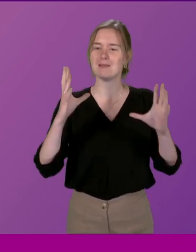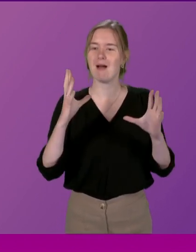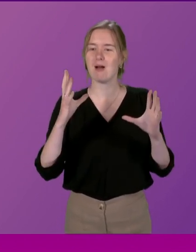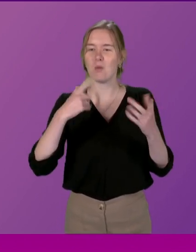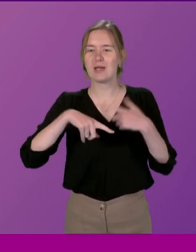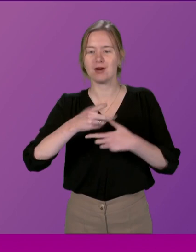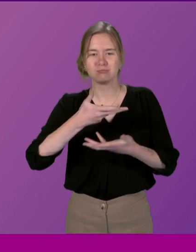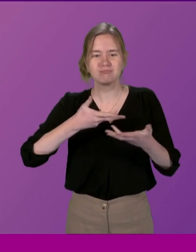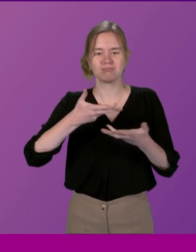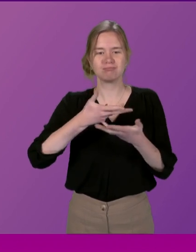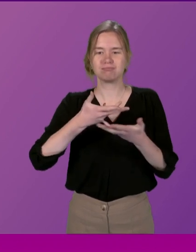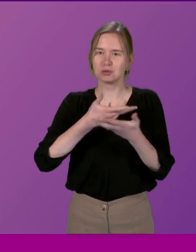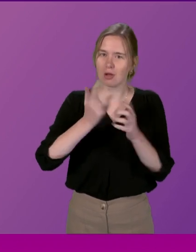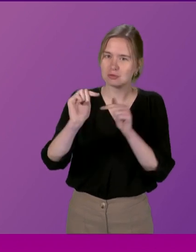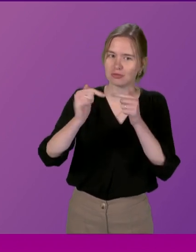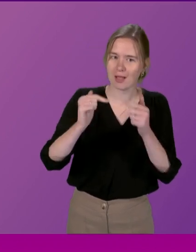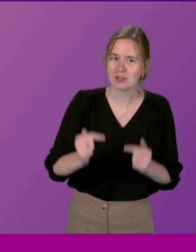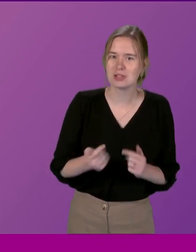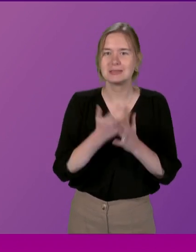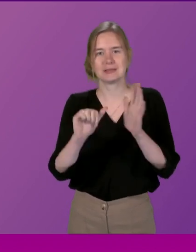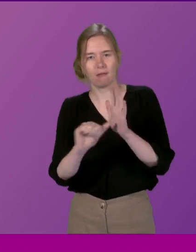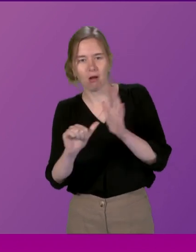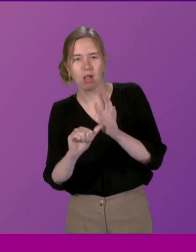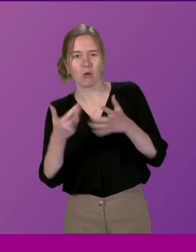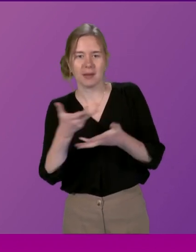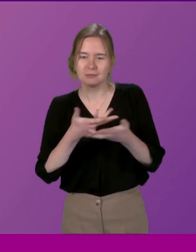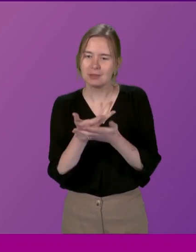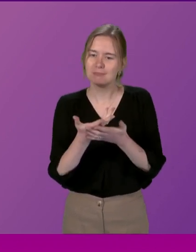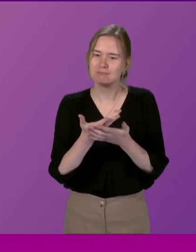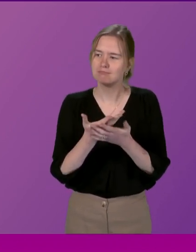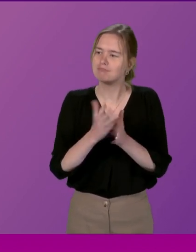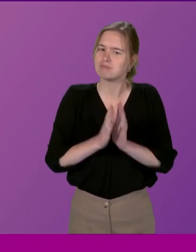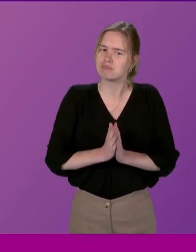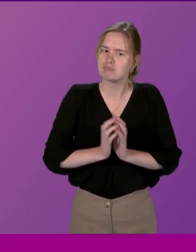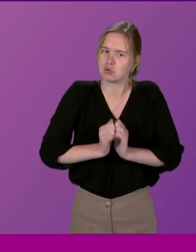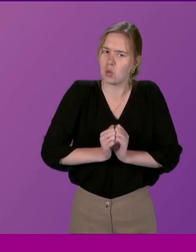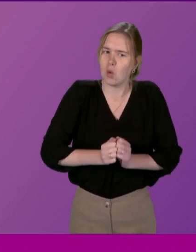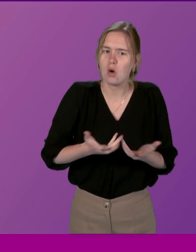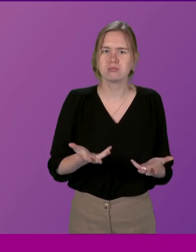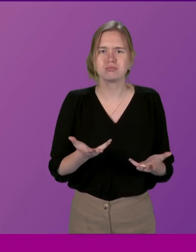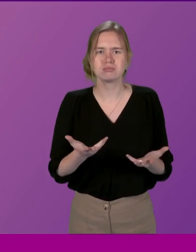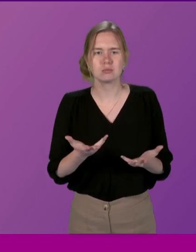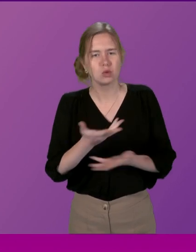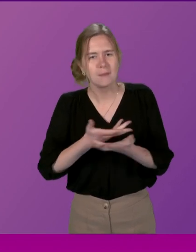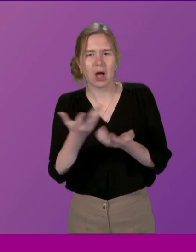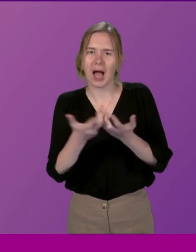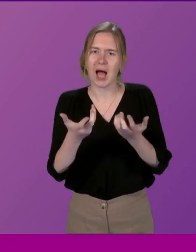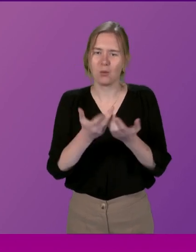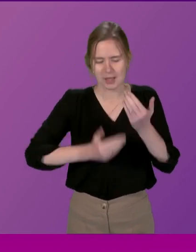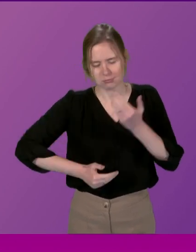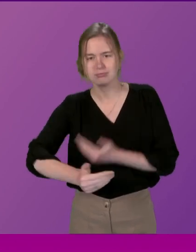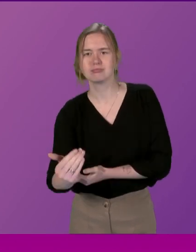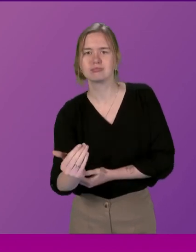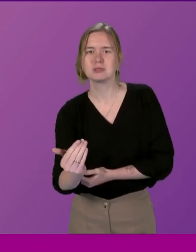sat here and talked about the challenges and the difficulties We've done it in a mature manner We've talked about the way we can go forward